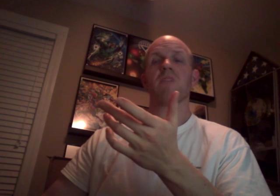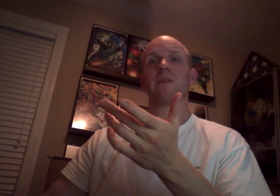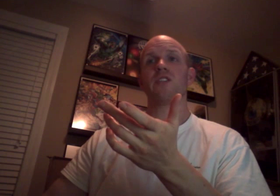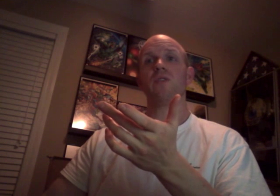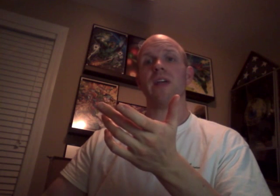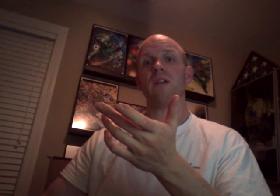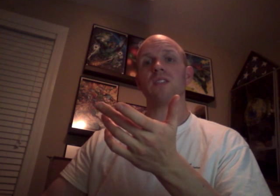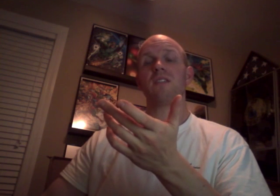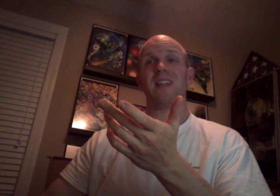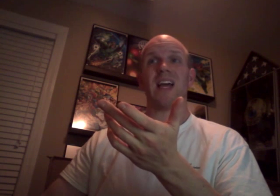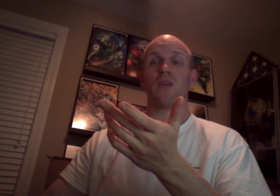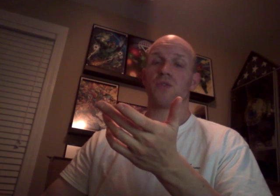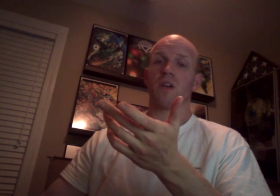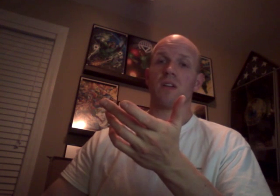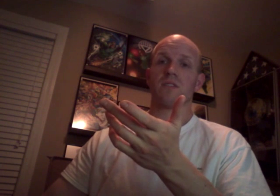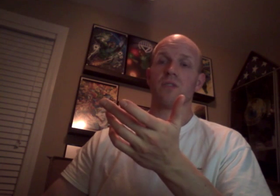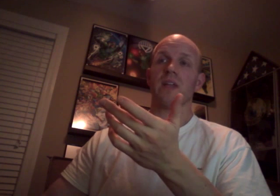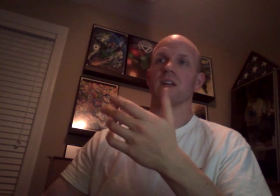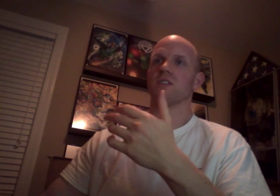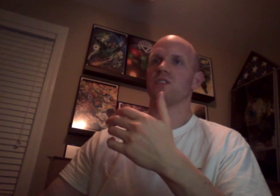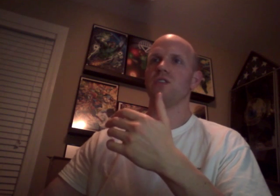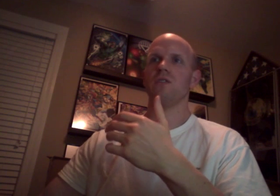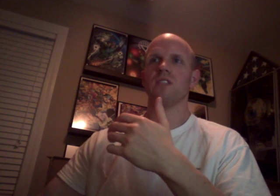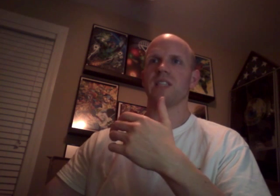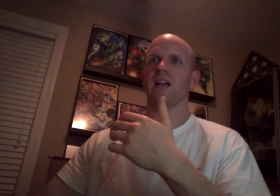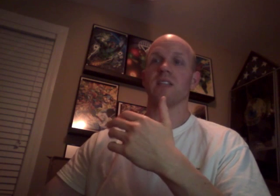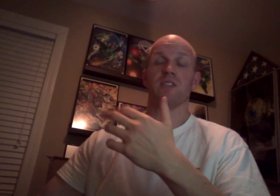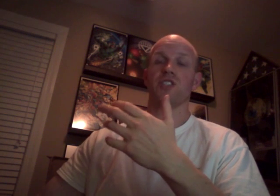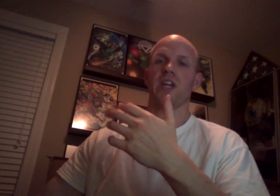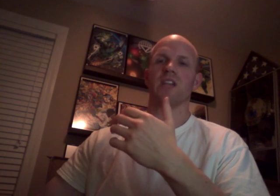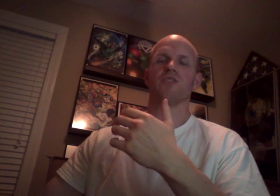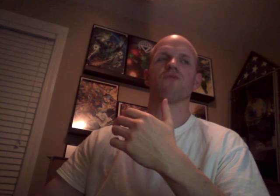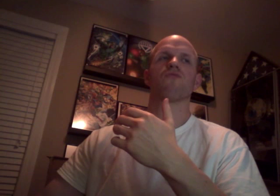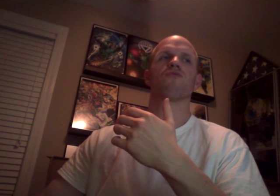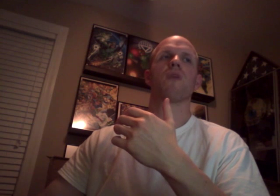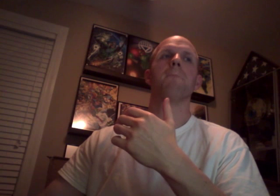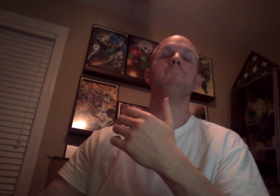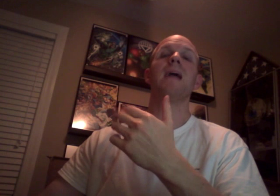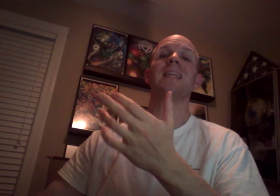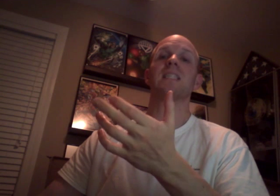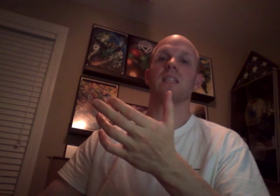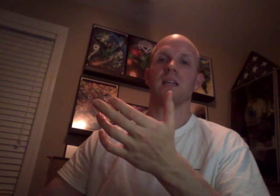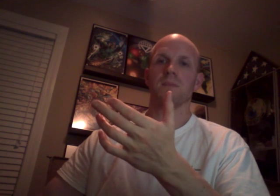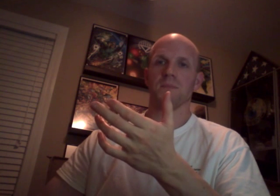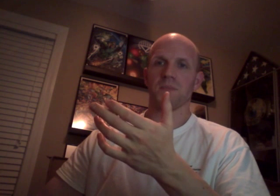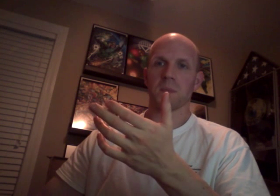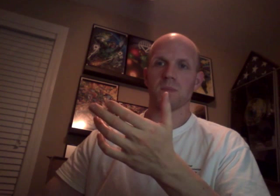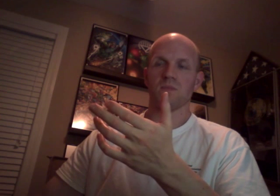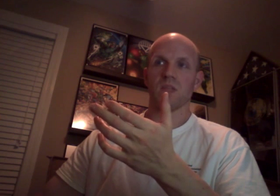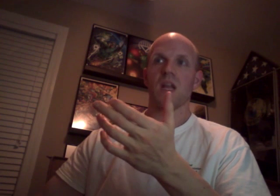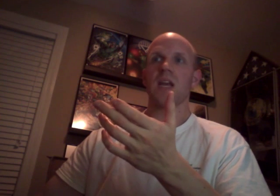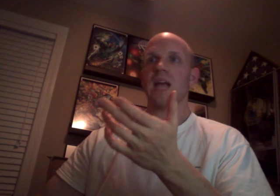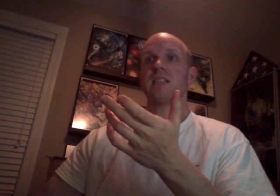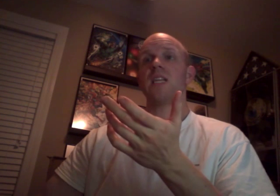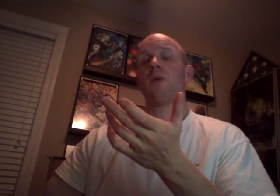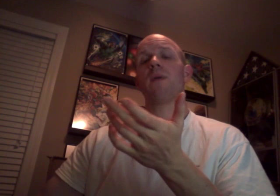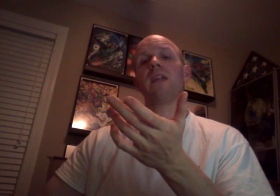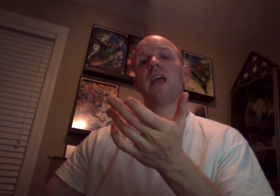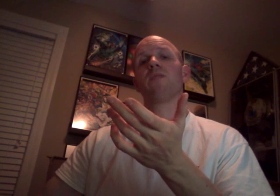Now, with 2000, a lot of those were gone. 2002, styles had changed tremendously. Not saying he probably didn't have